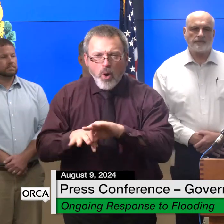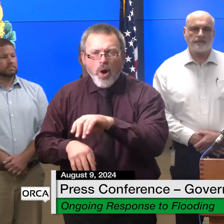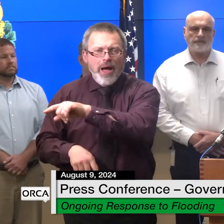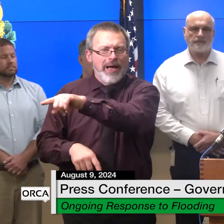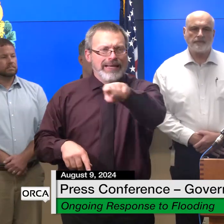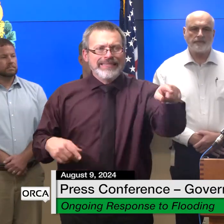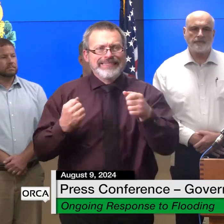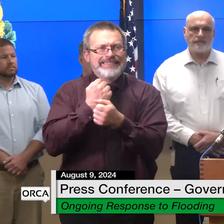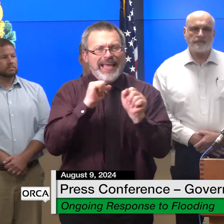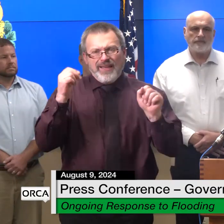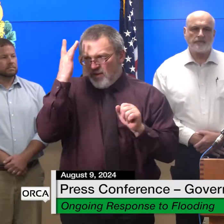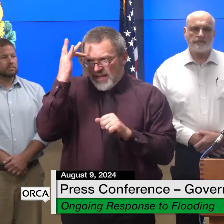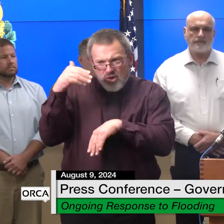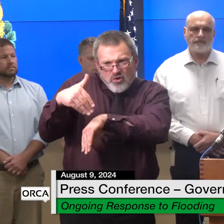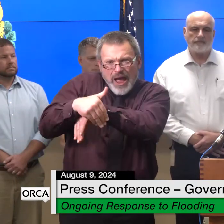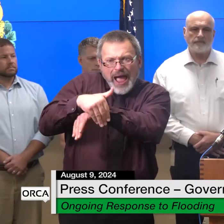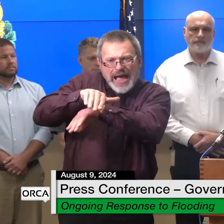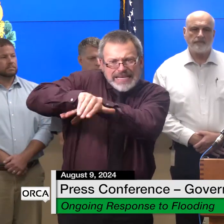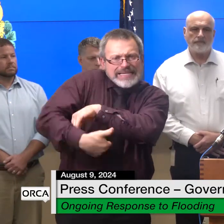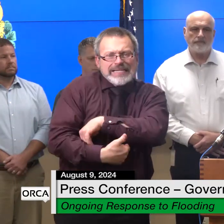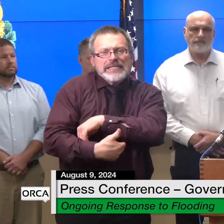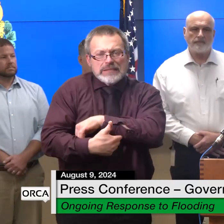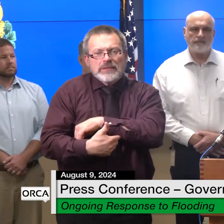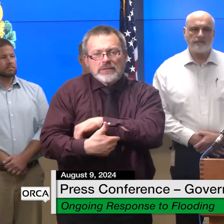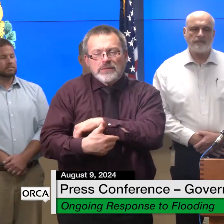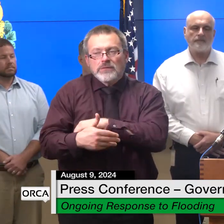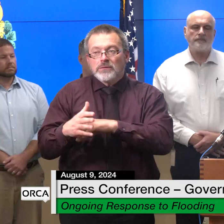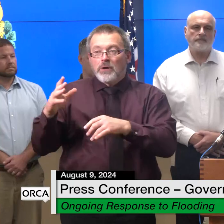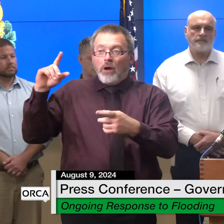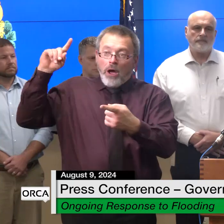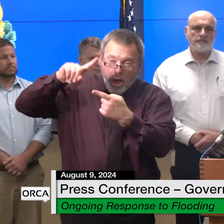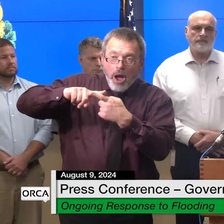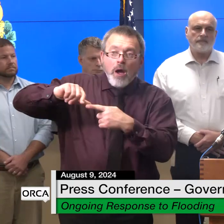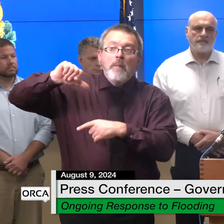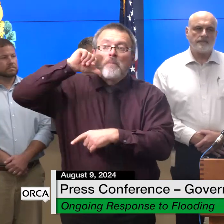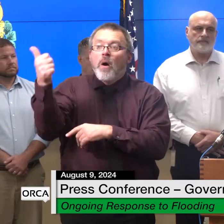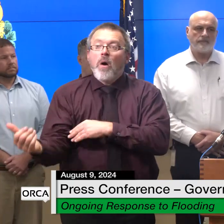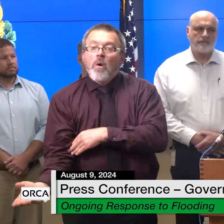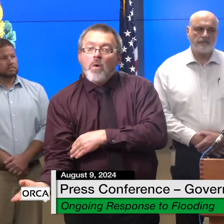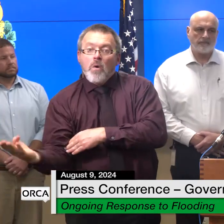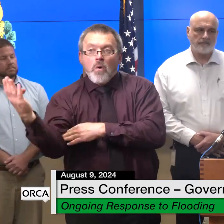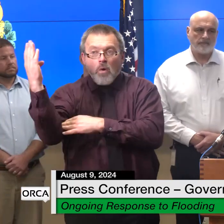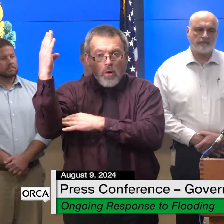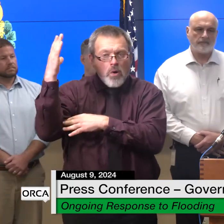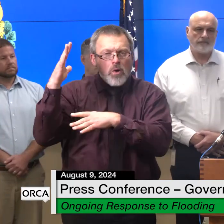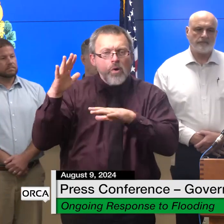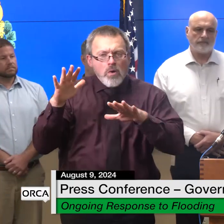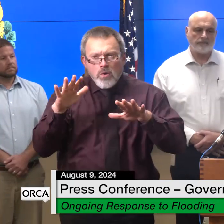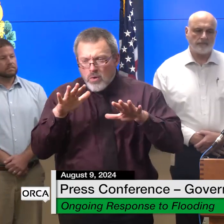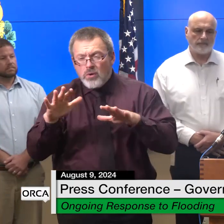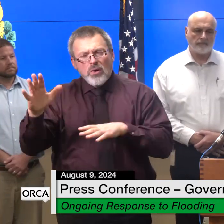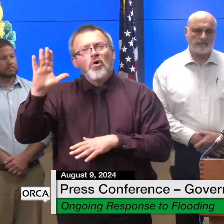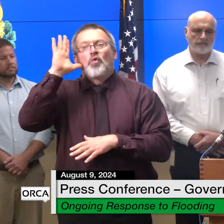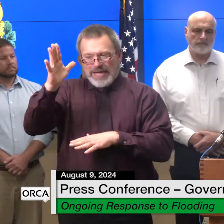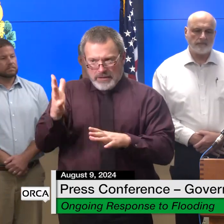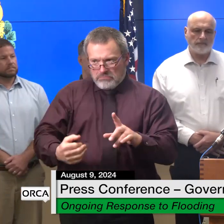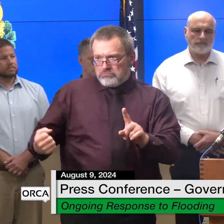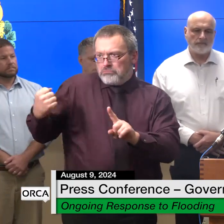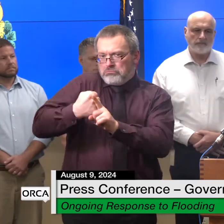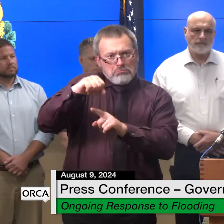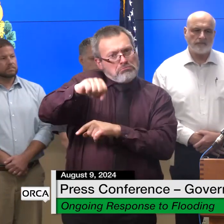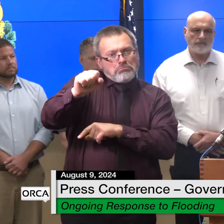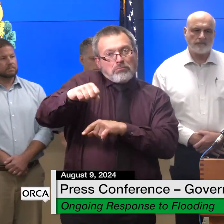while debbie is not packing as big a punch as we anticipated it will impact us there will be damage